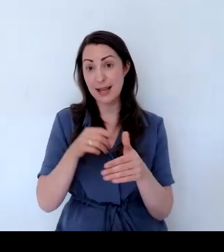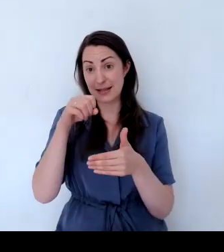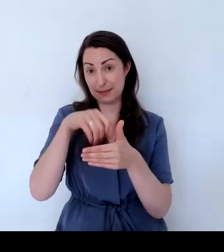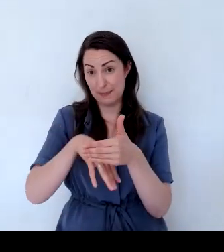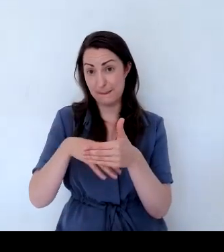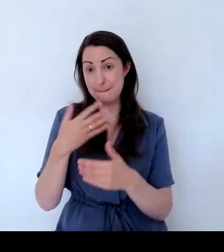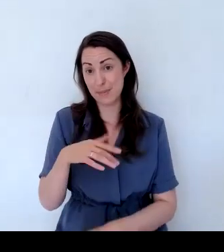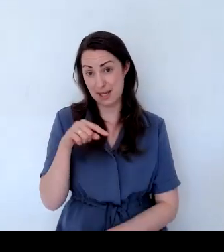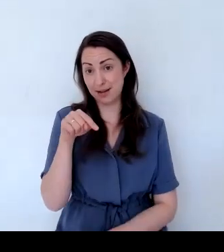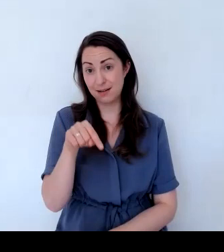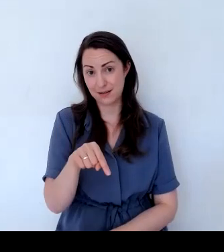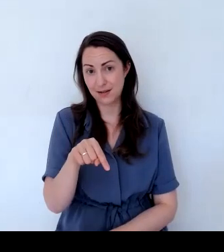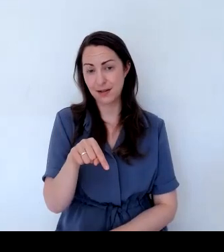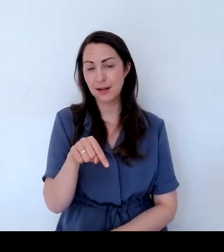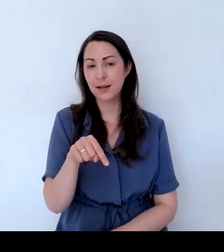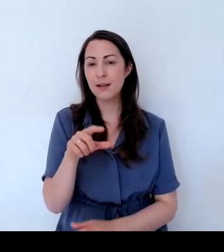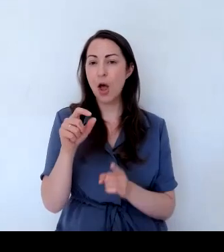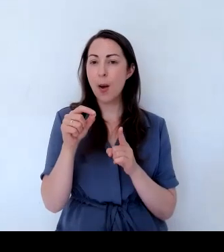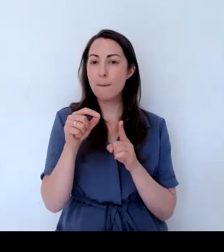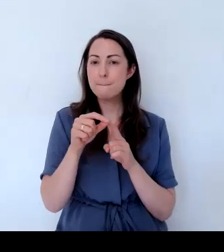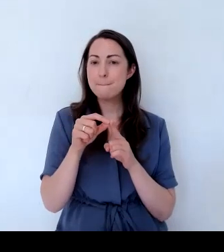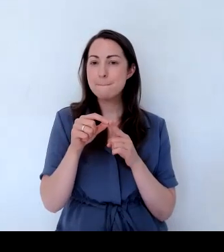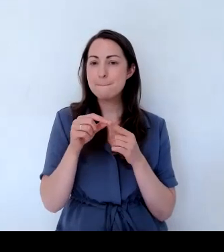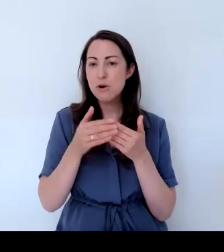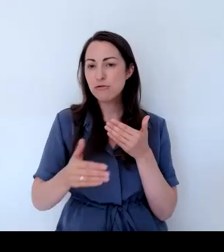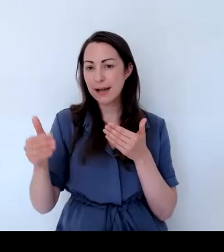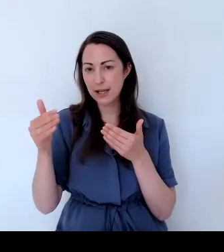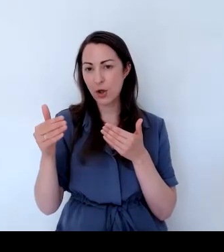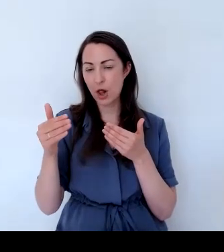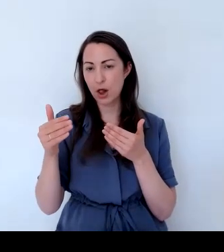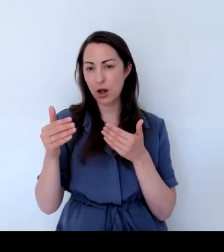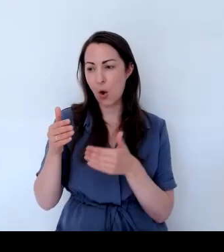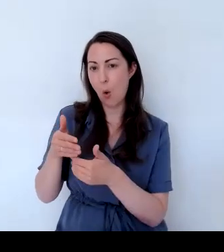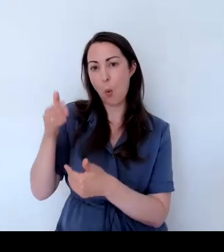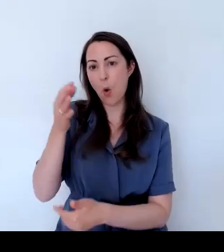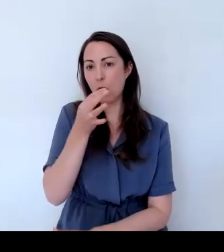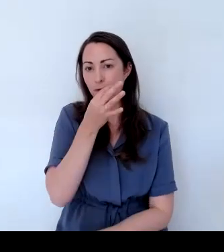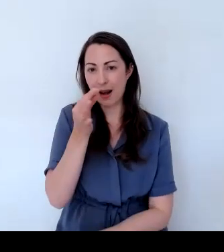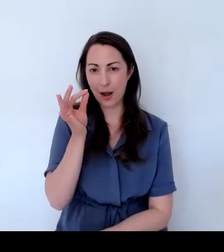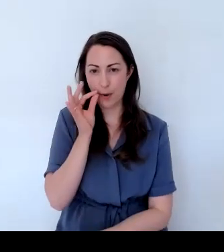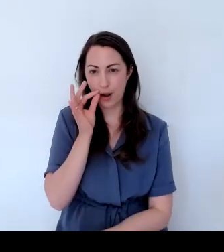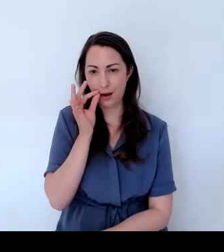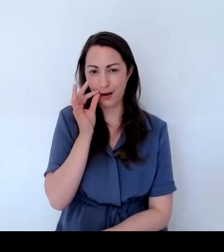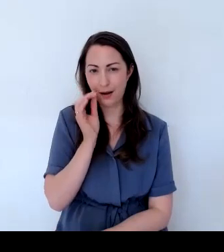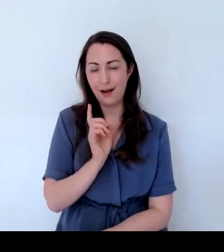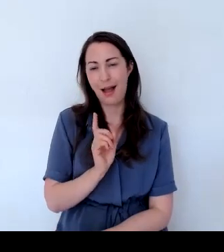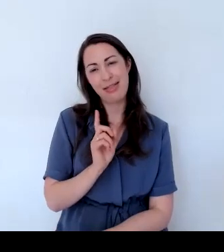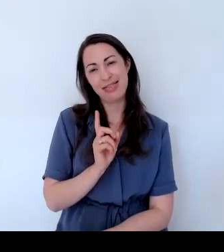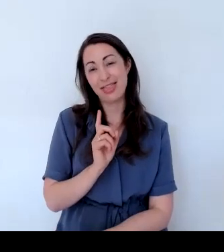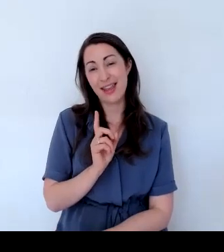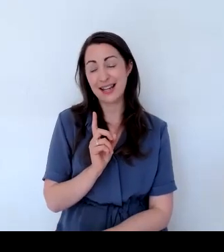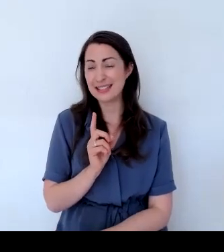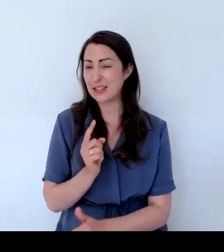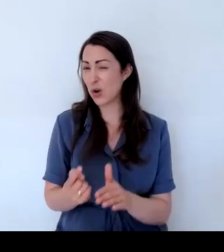It's a perennial wallflower, and it is probably number one, I would think, for